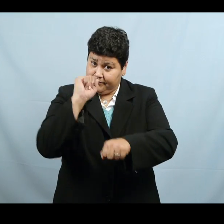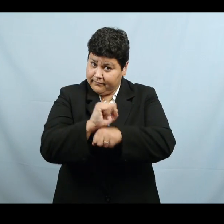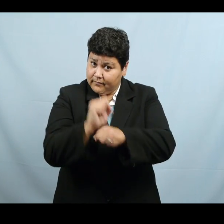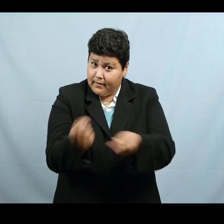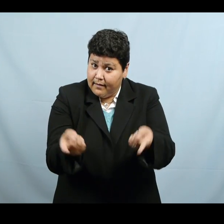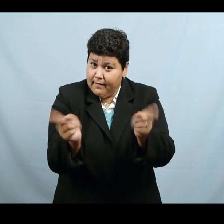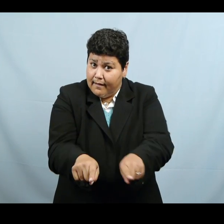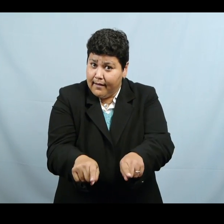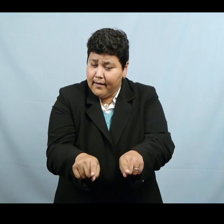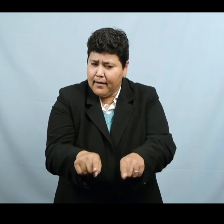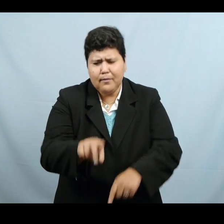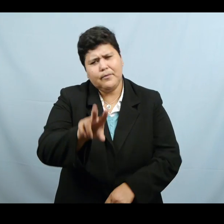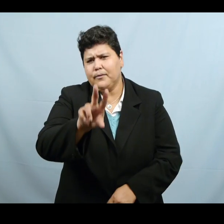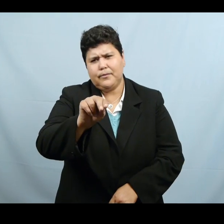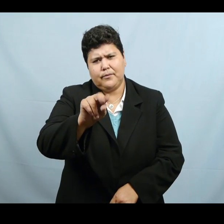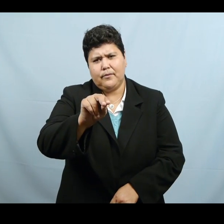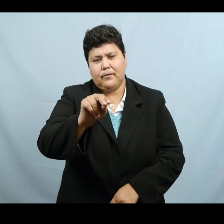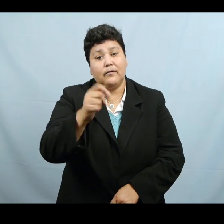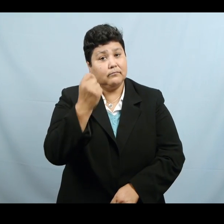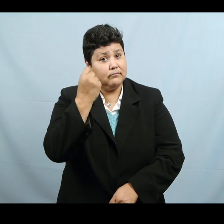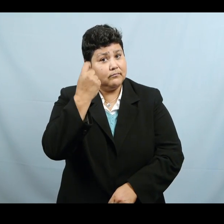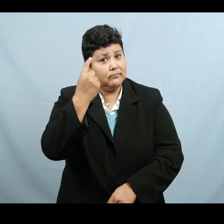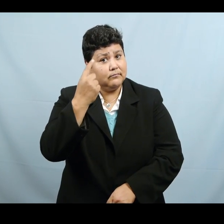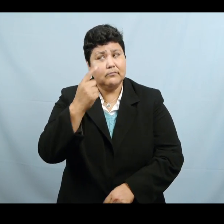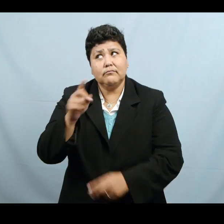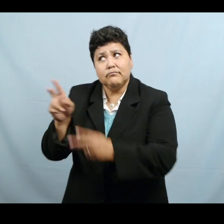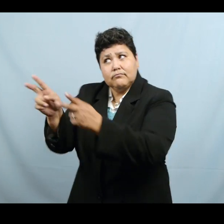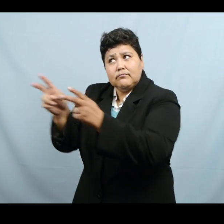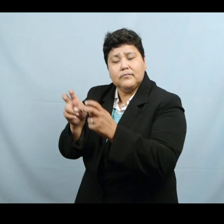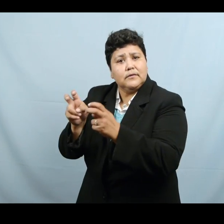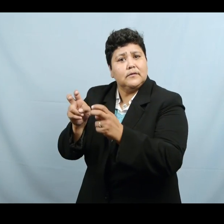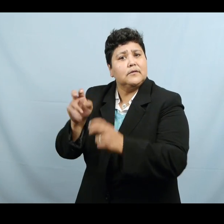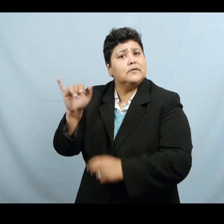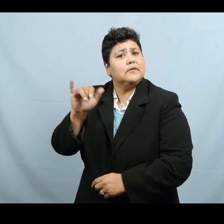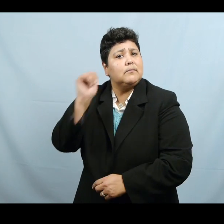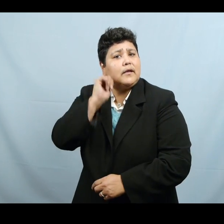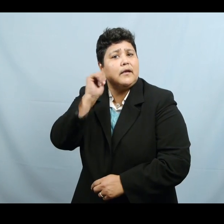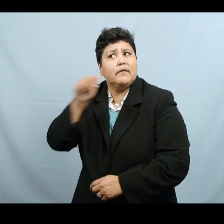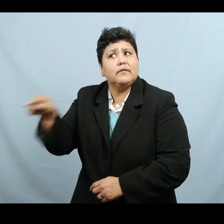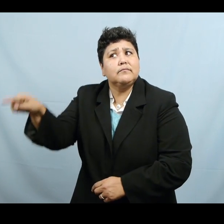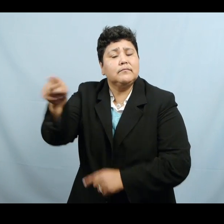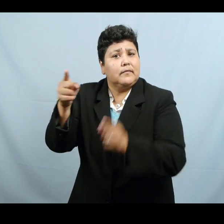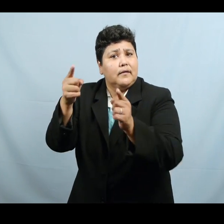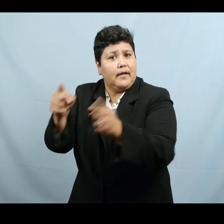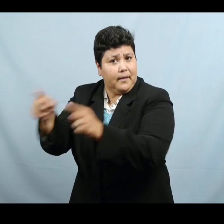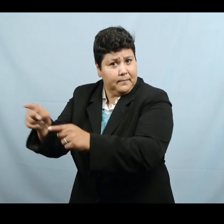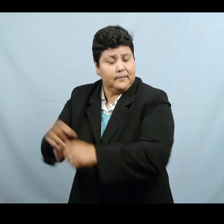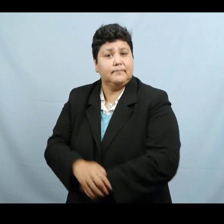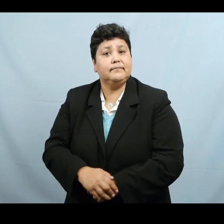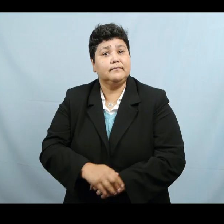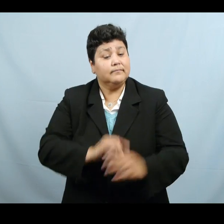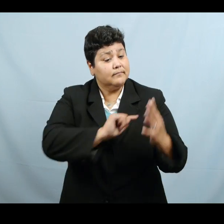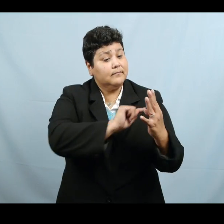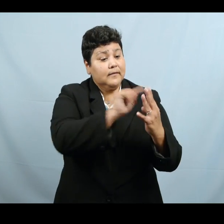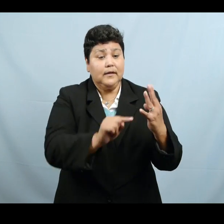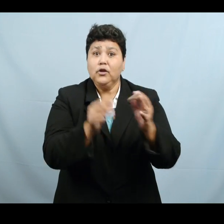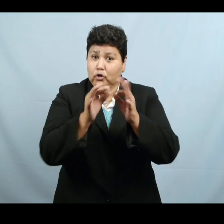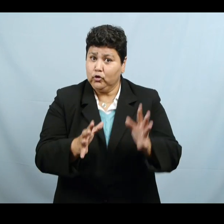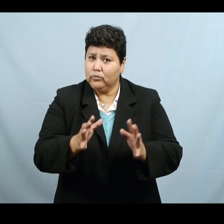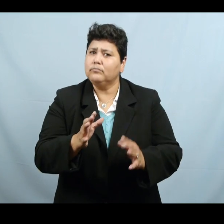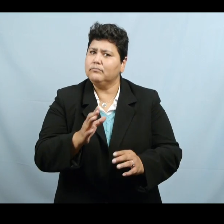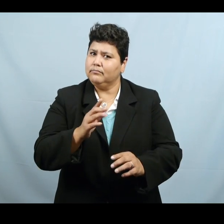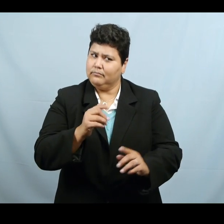All scenarios, including the mock VRS scenario, show real settings with actual practicing trilingual